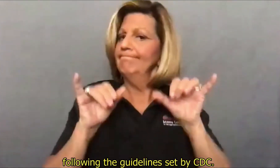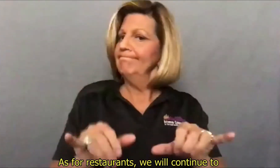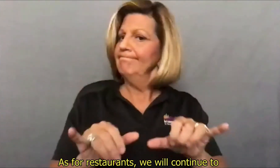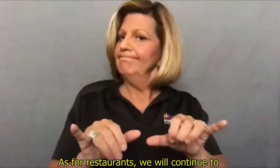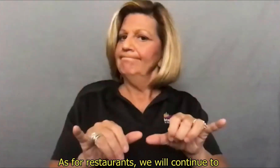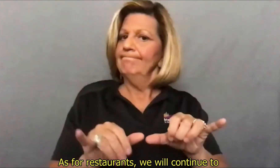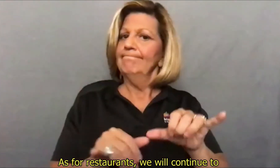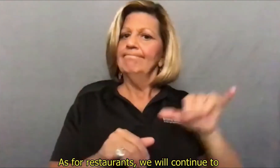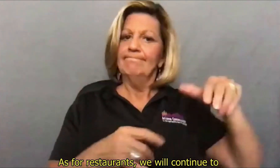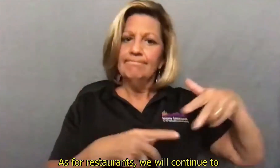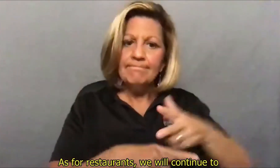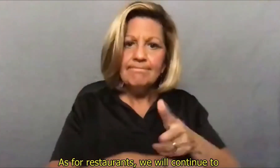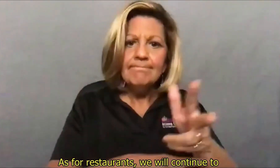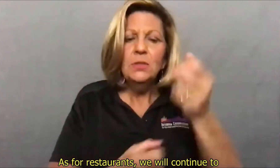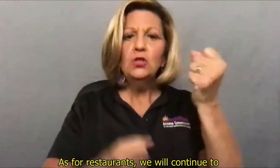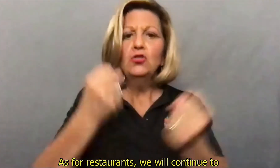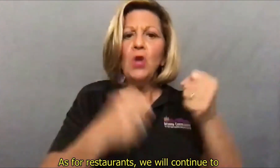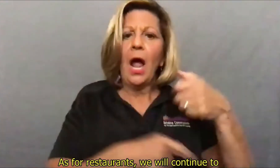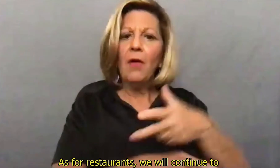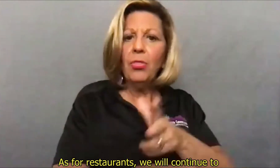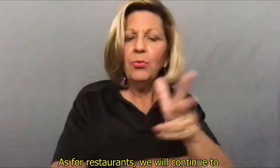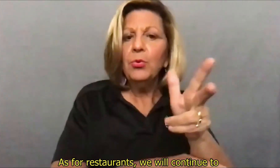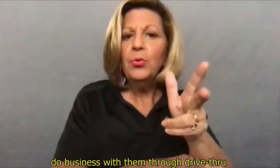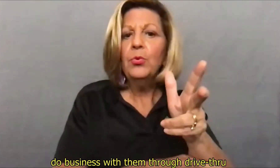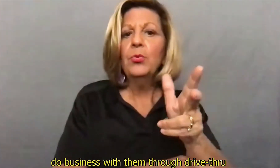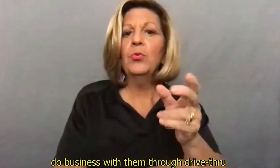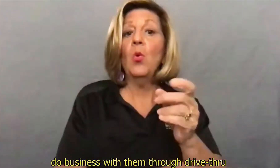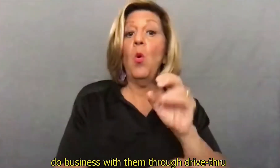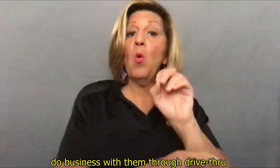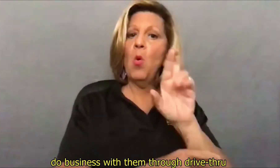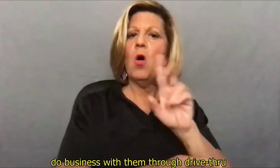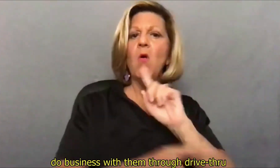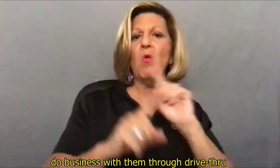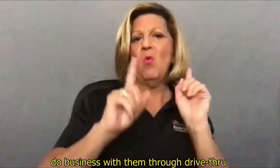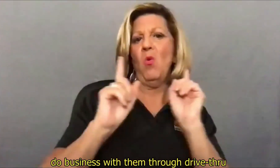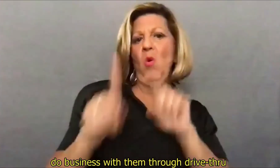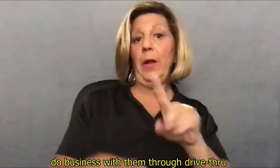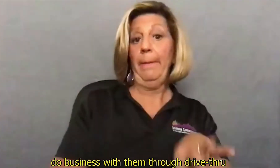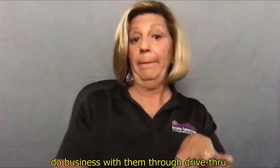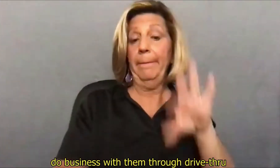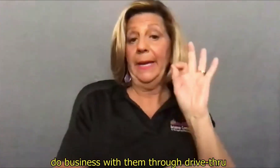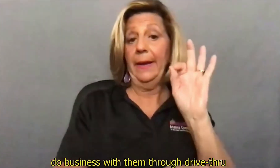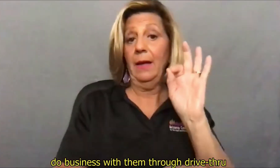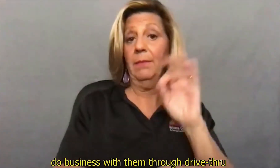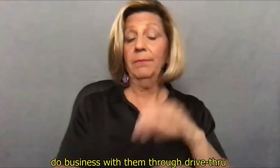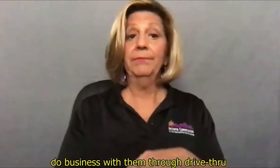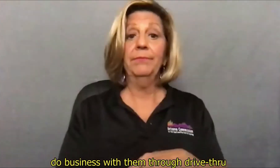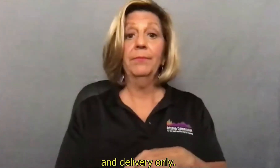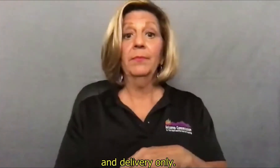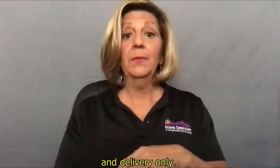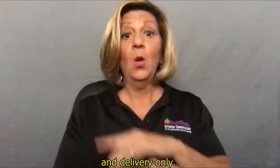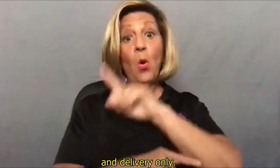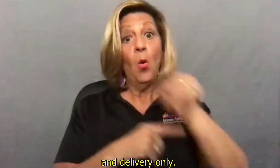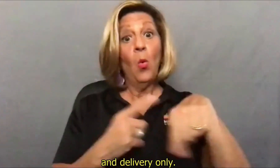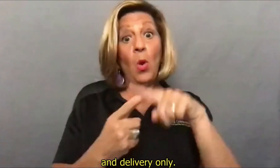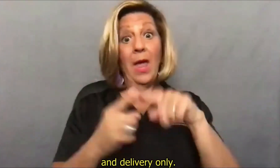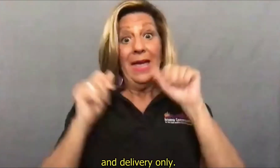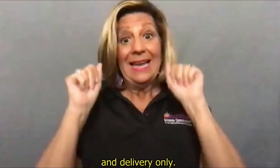As for restaurants, we will continue to do business with them through drive-through and delivery only.